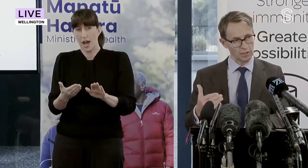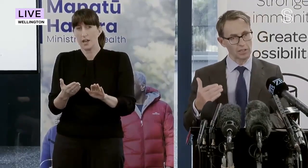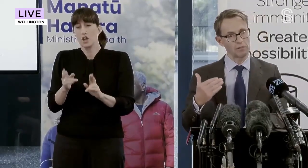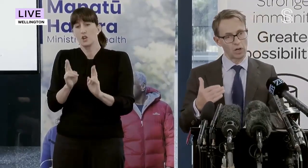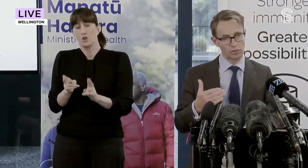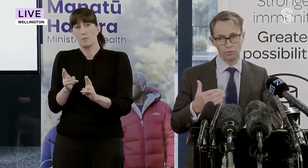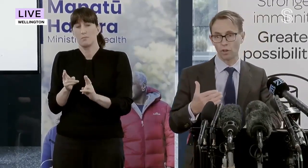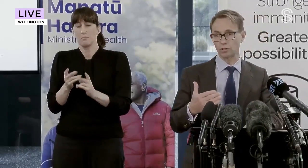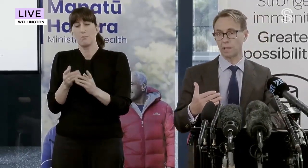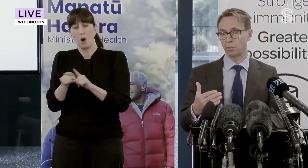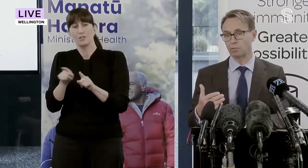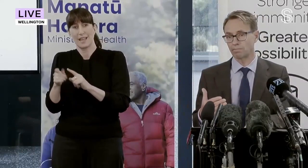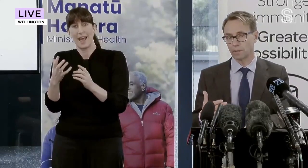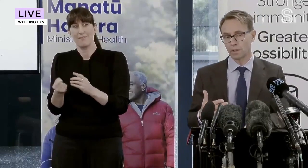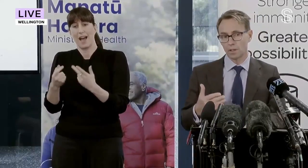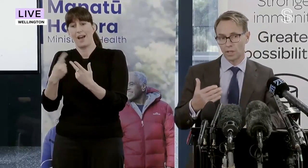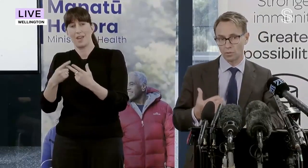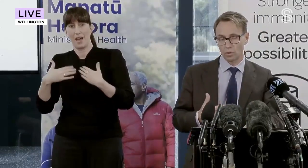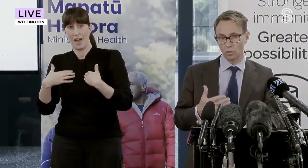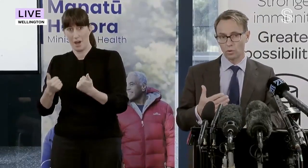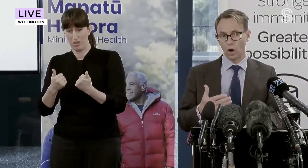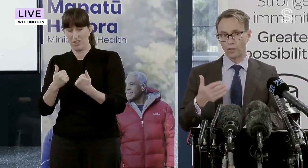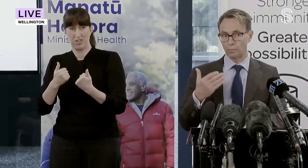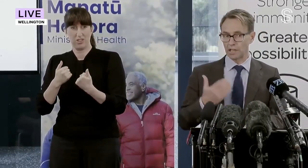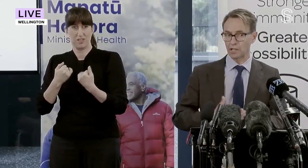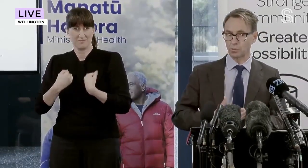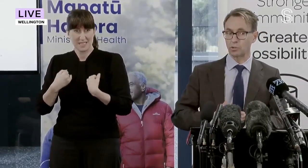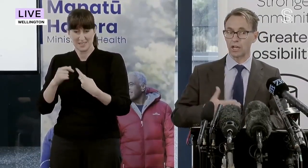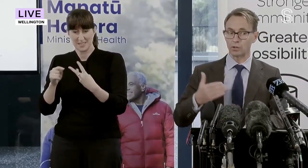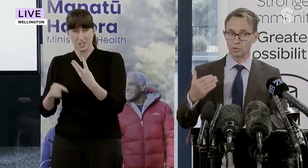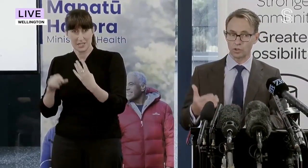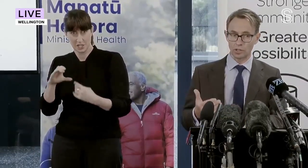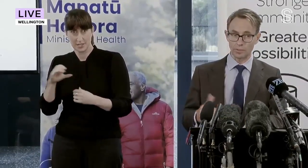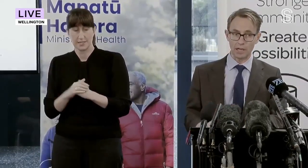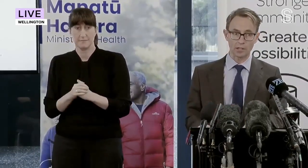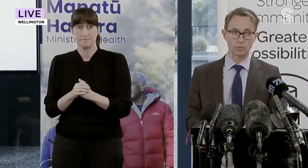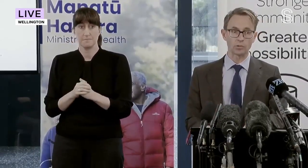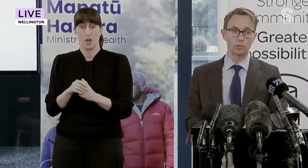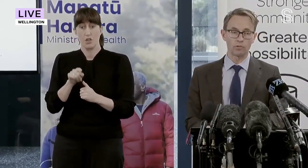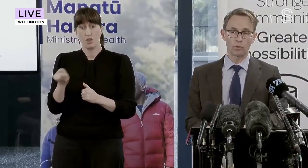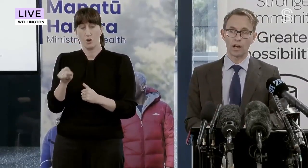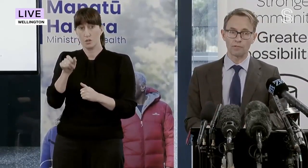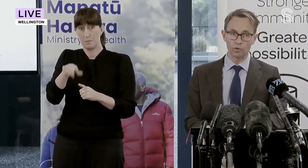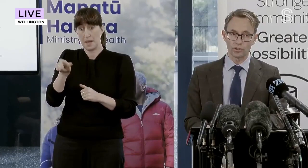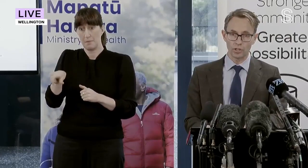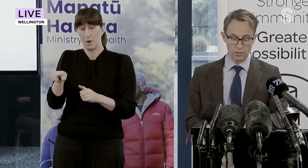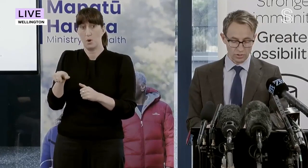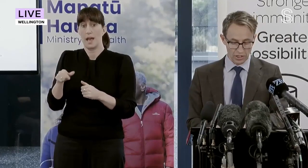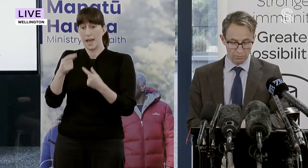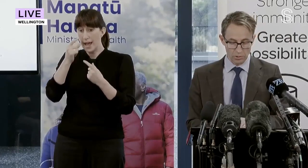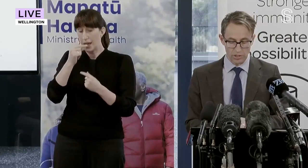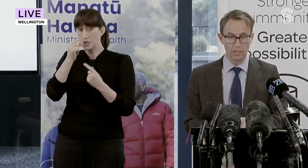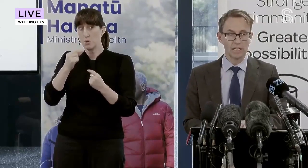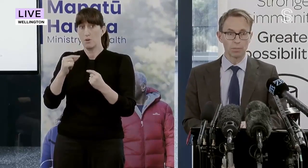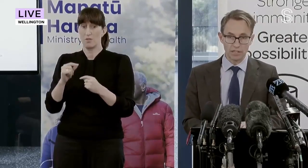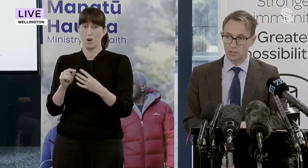particularly vital for those people. They will either be eligible now or shortly be eligible for a fourth dose or